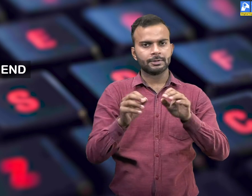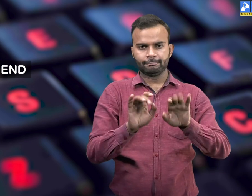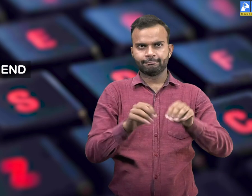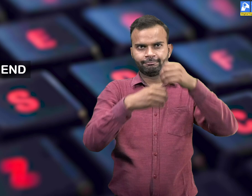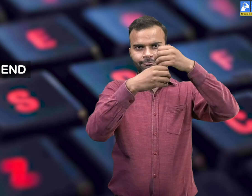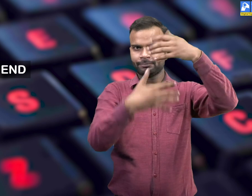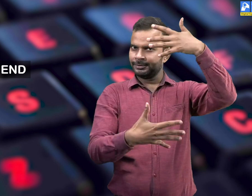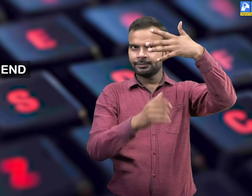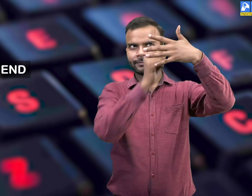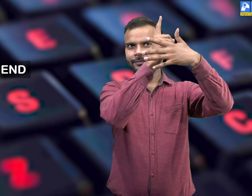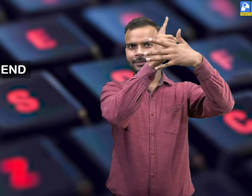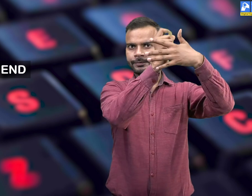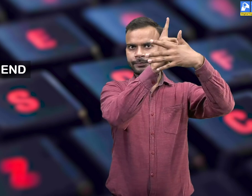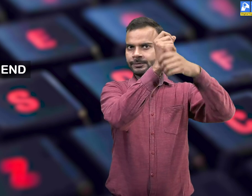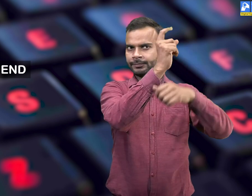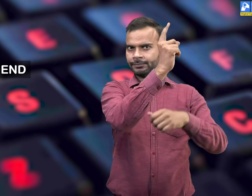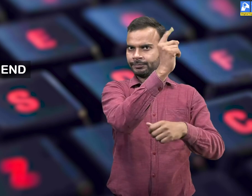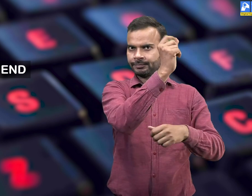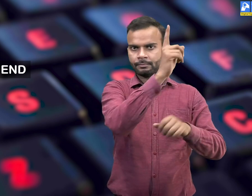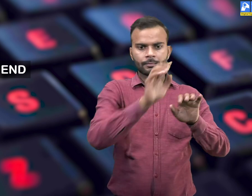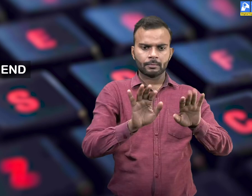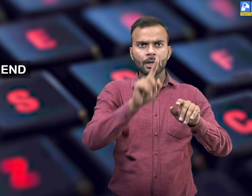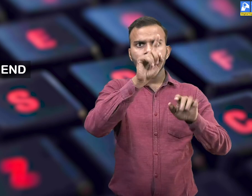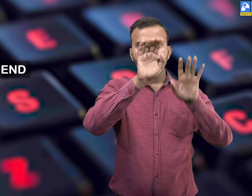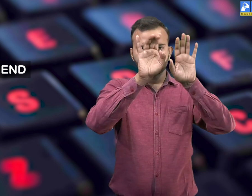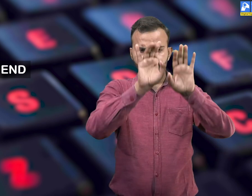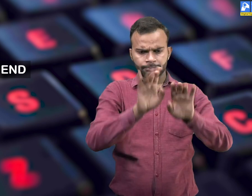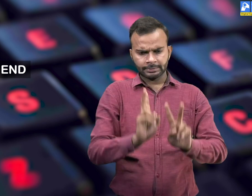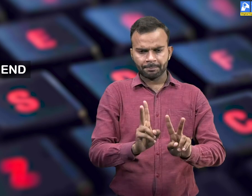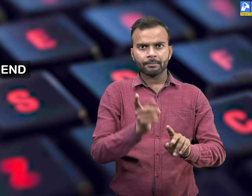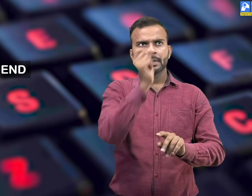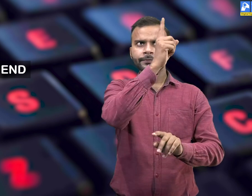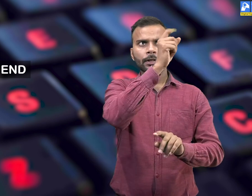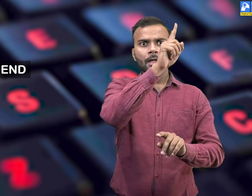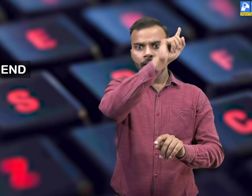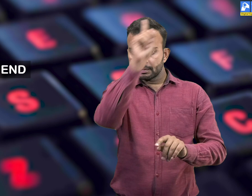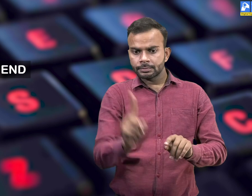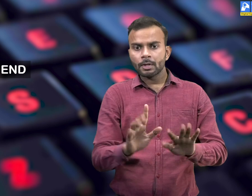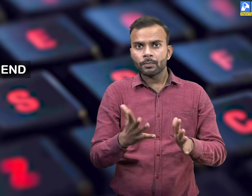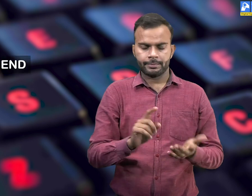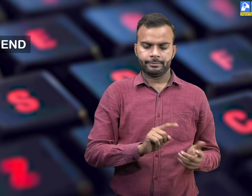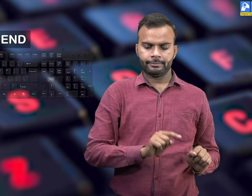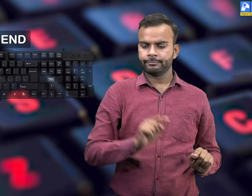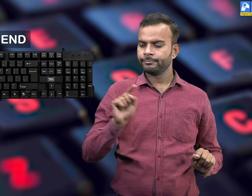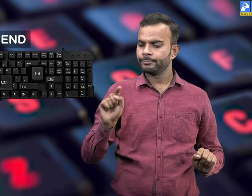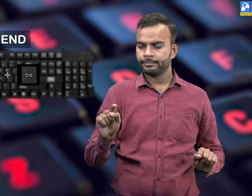These two keys are pressed together to move cursor to the bottom of the document.